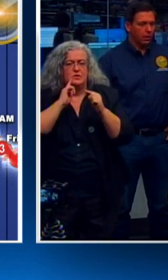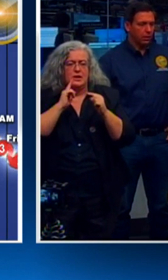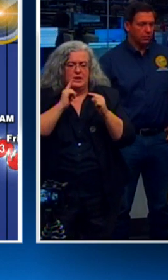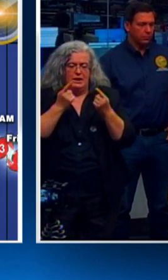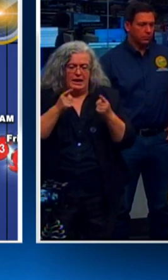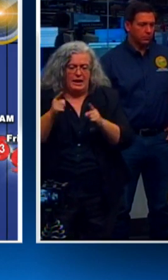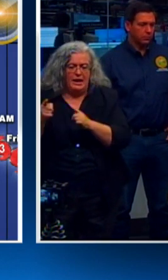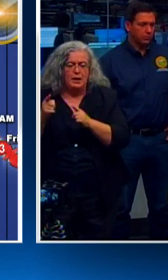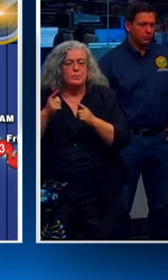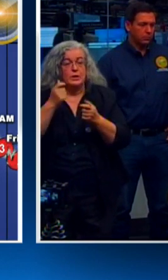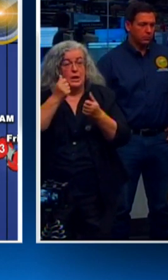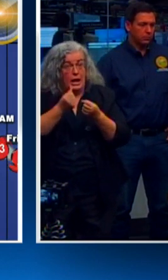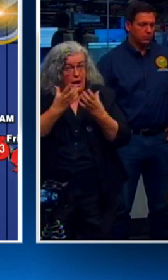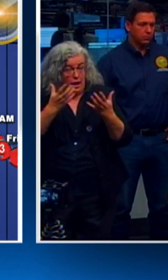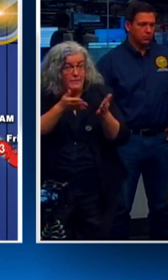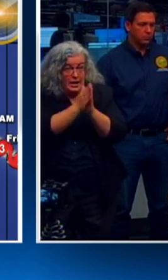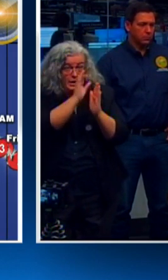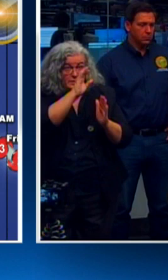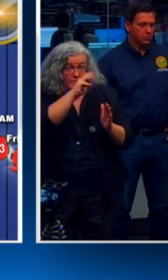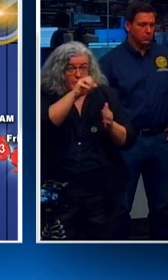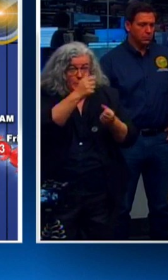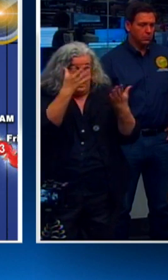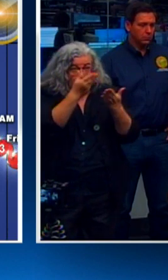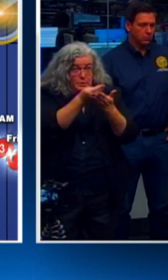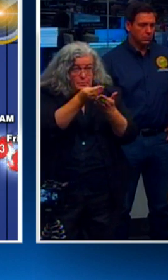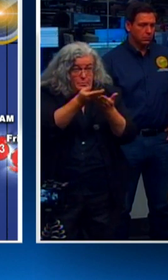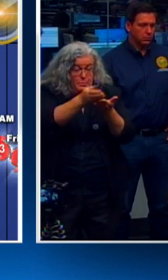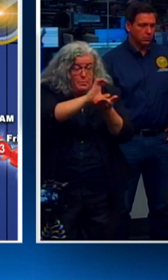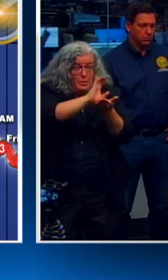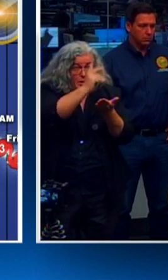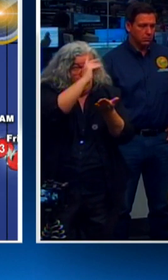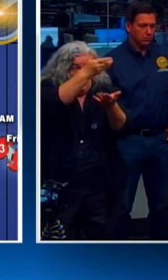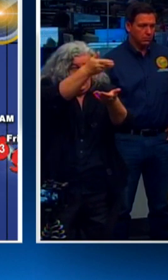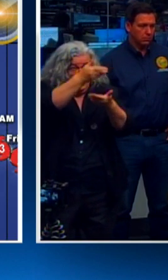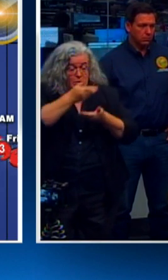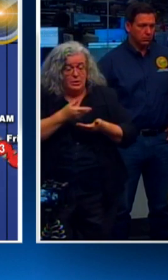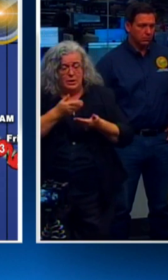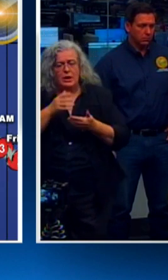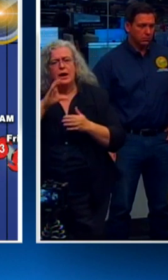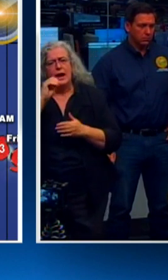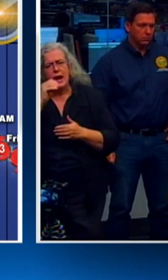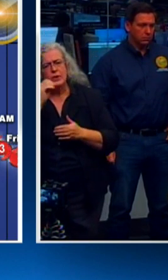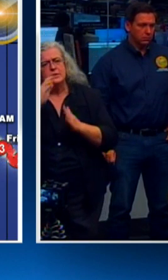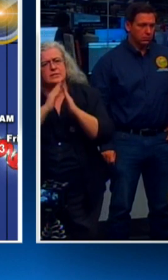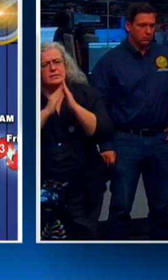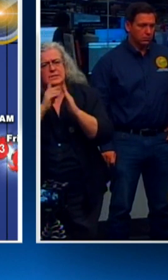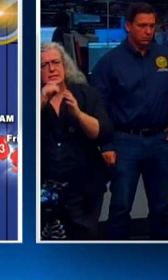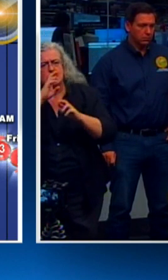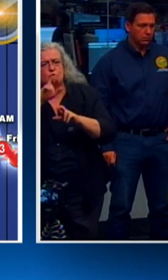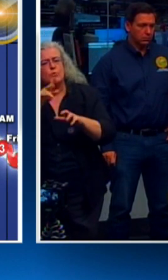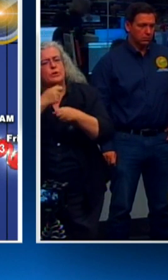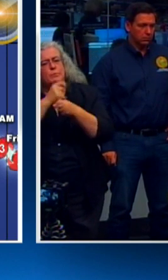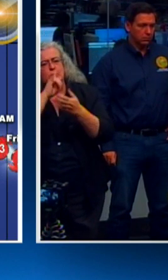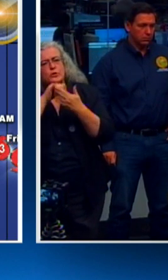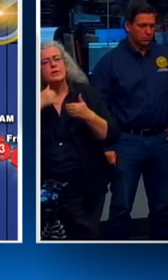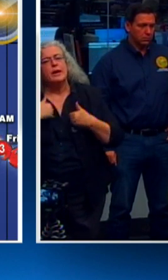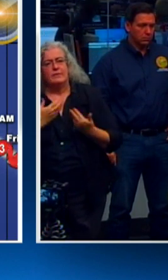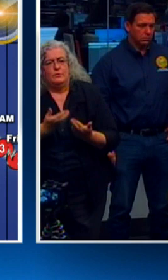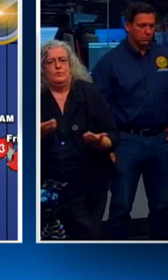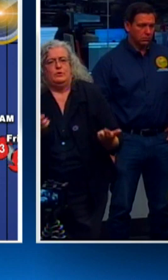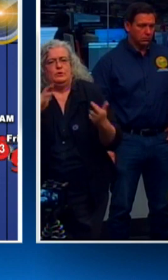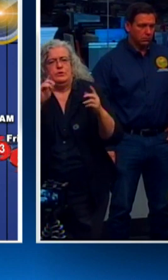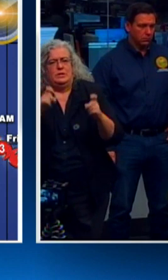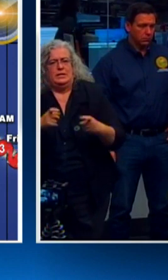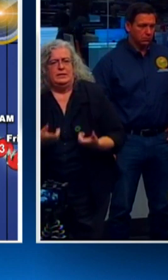the dollars that they're going to push down because obviously as counties and cities have to respond, we want to make sure that they have the resources to do so, which is